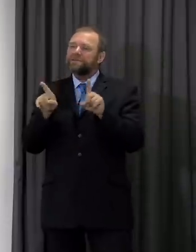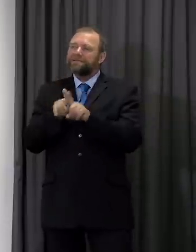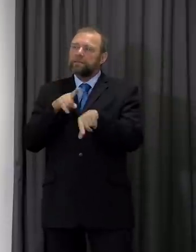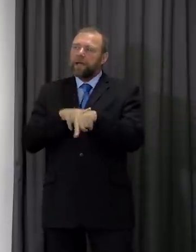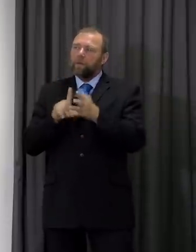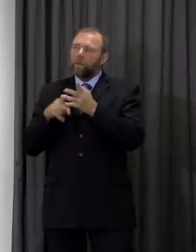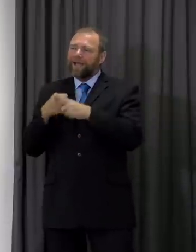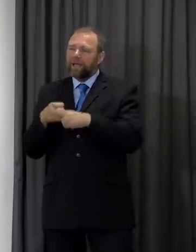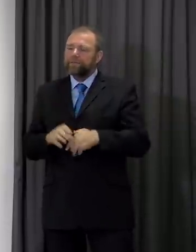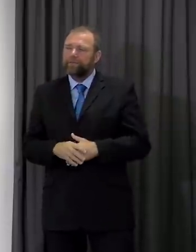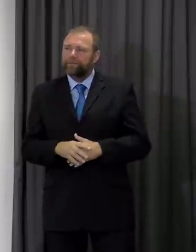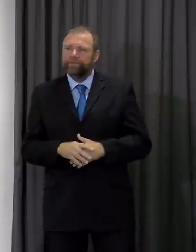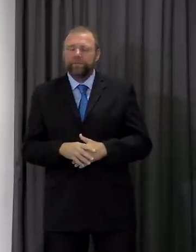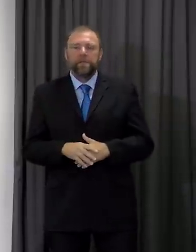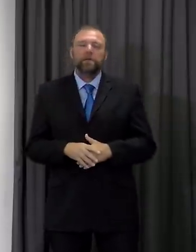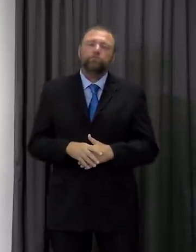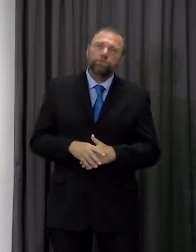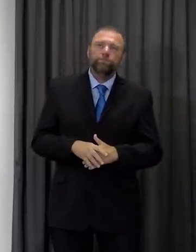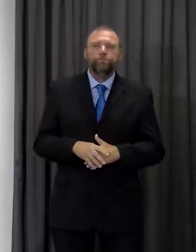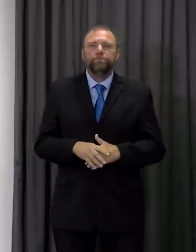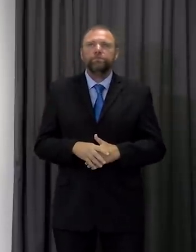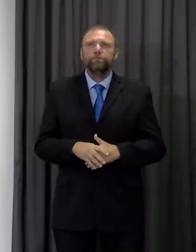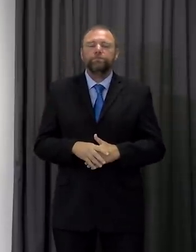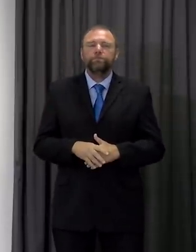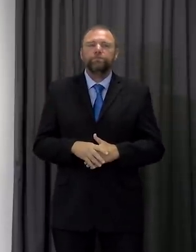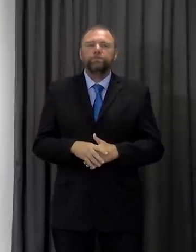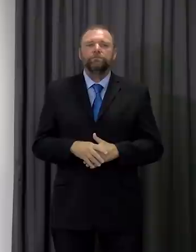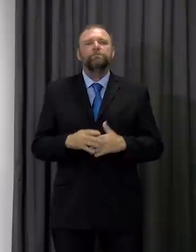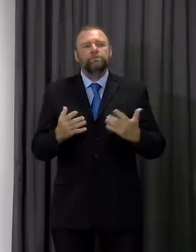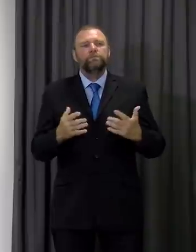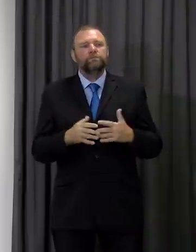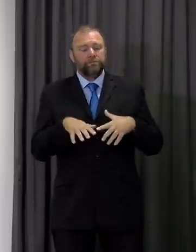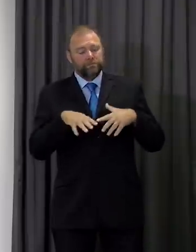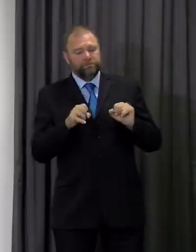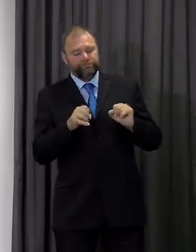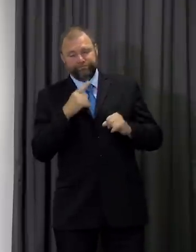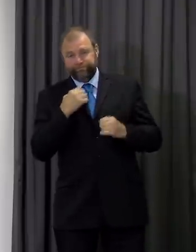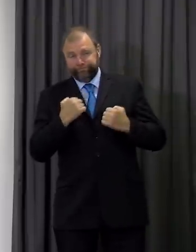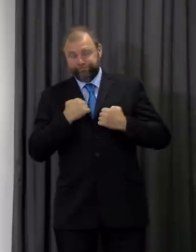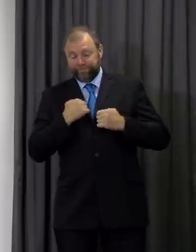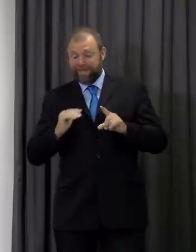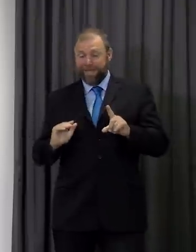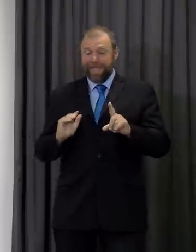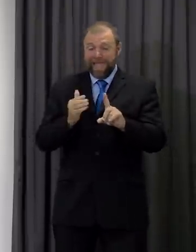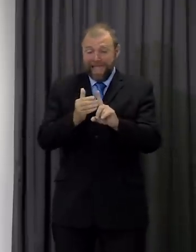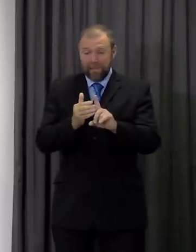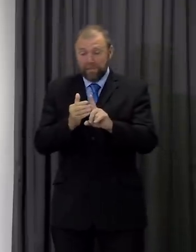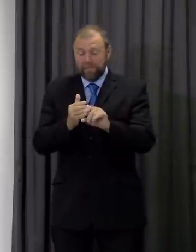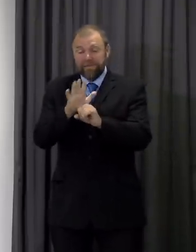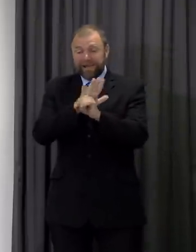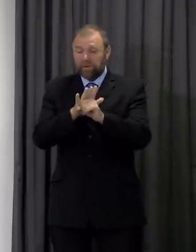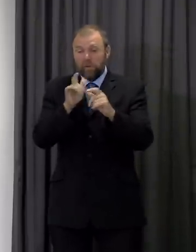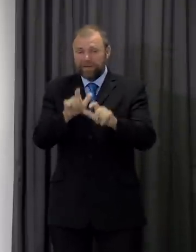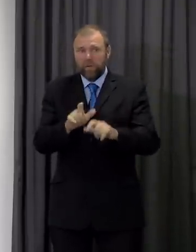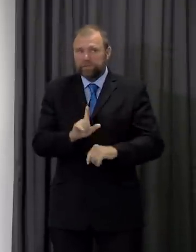The starting point is it isn't my objective to impose a national lockdown my objective is to keep people